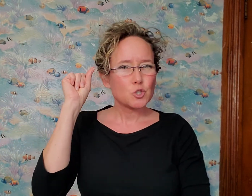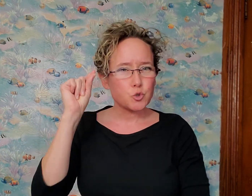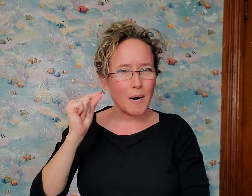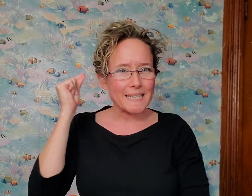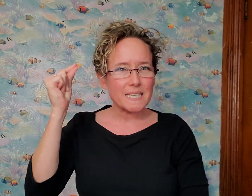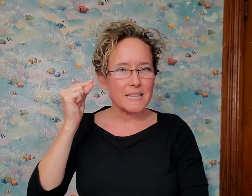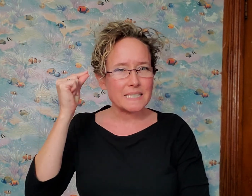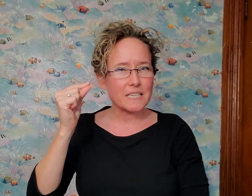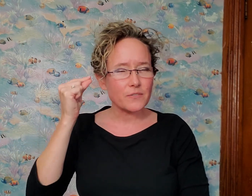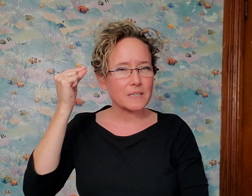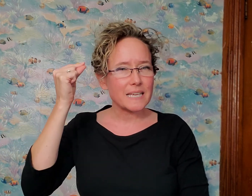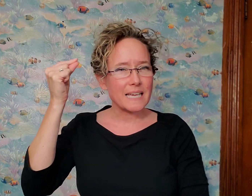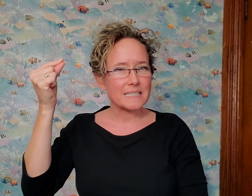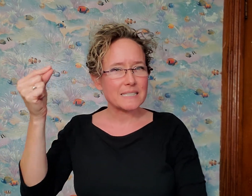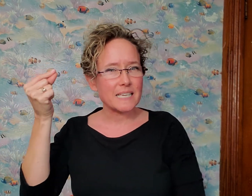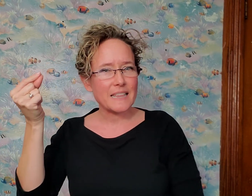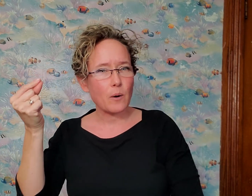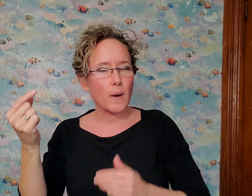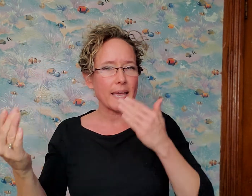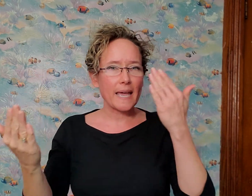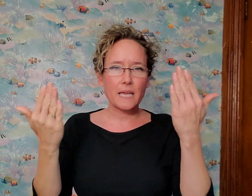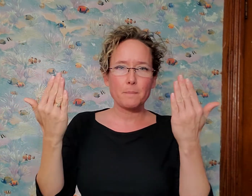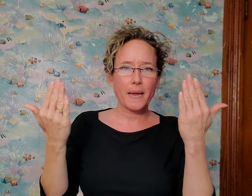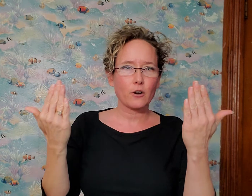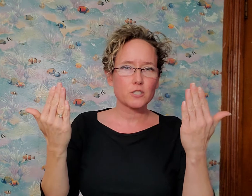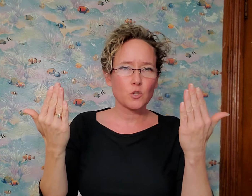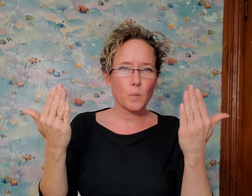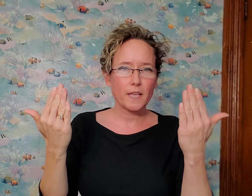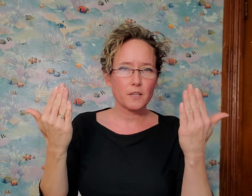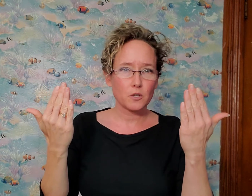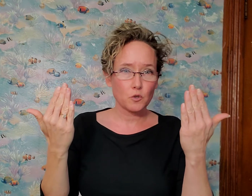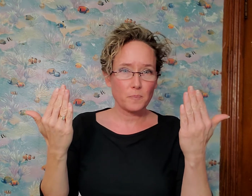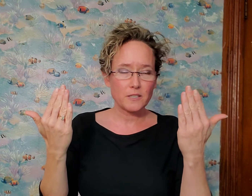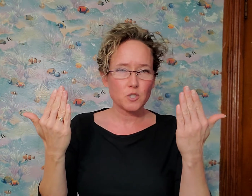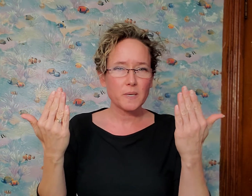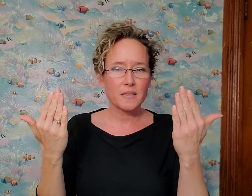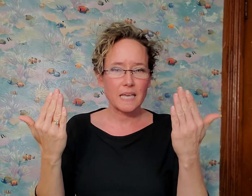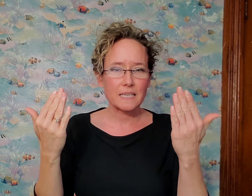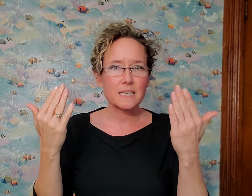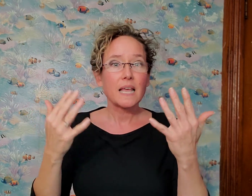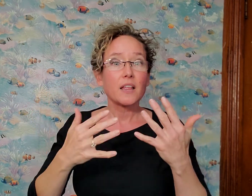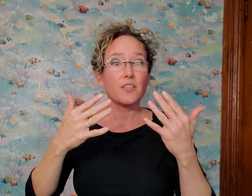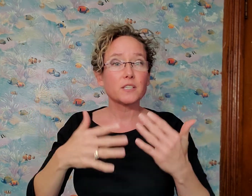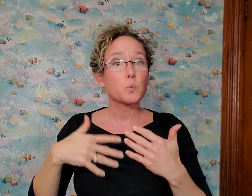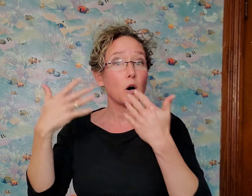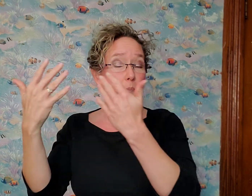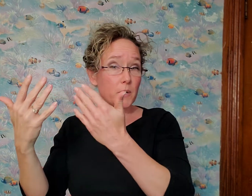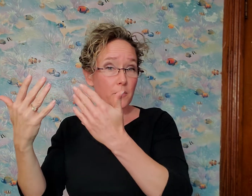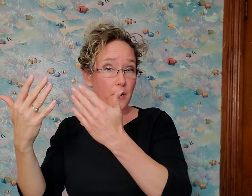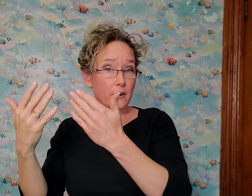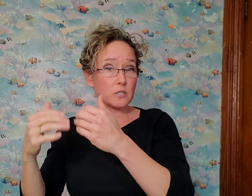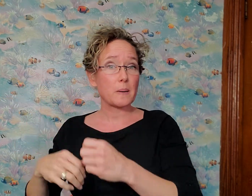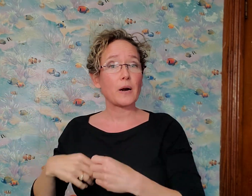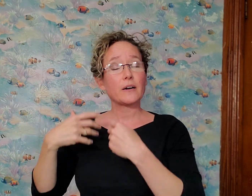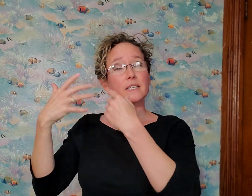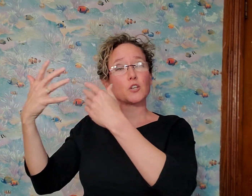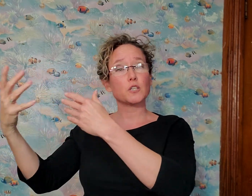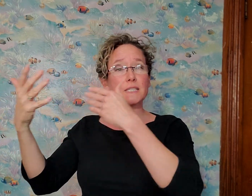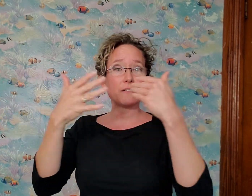try to think differently and see that way and compare it to the way you've been doing things. This will help you in other areas. Remember how I said good debt